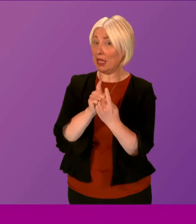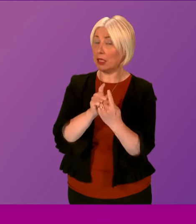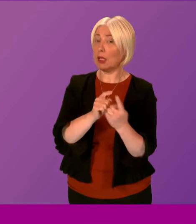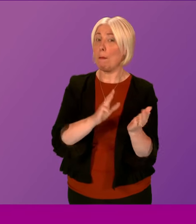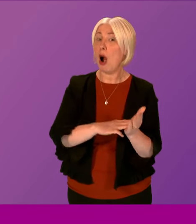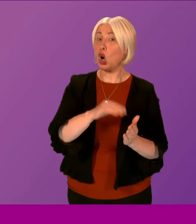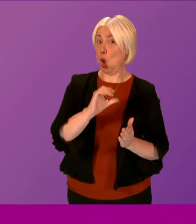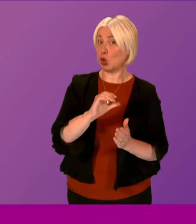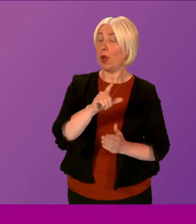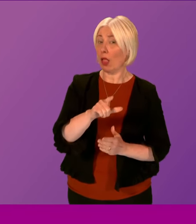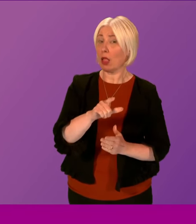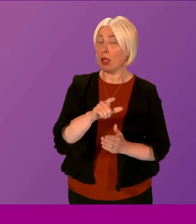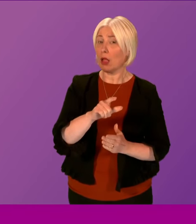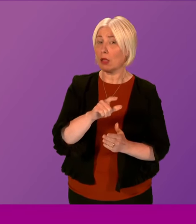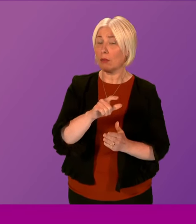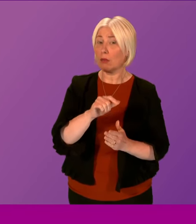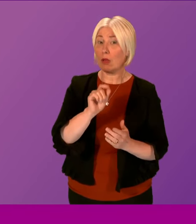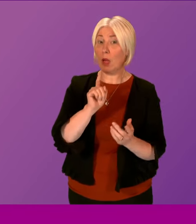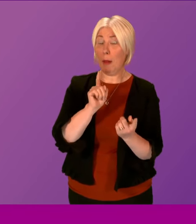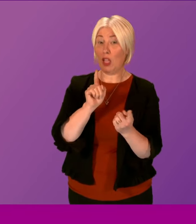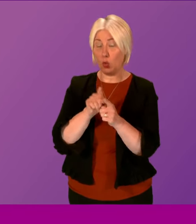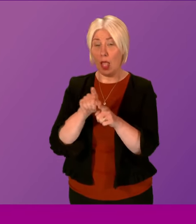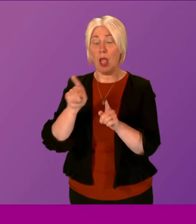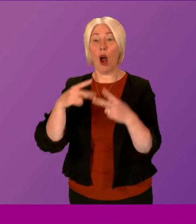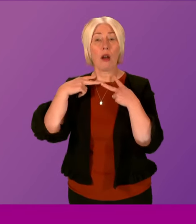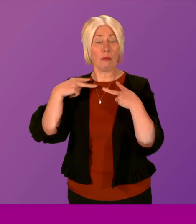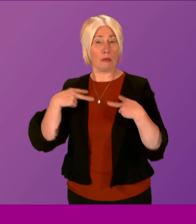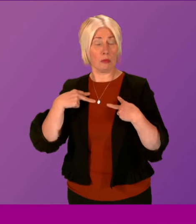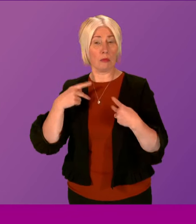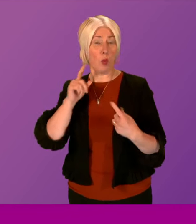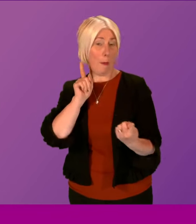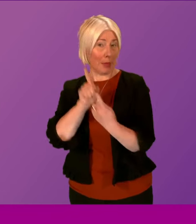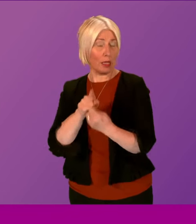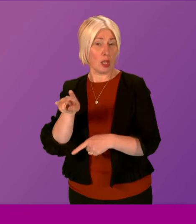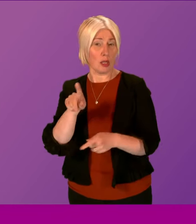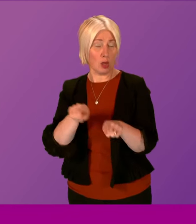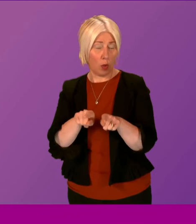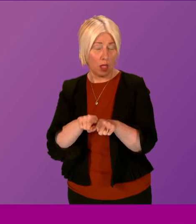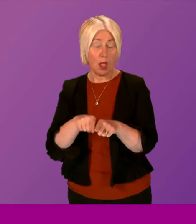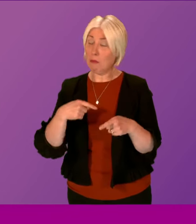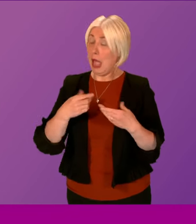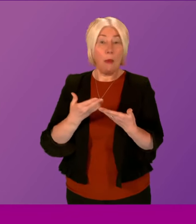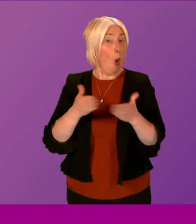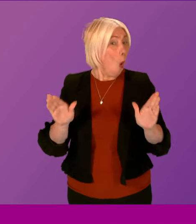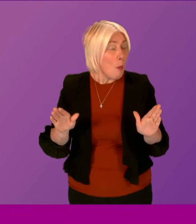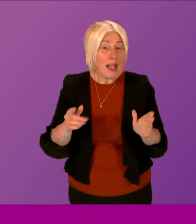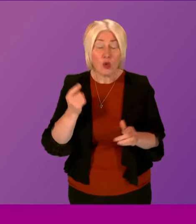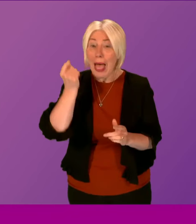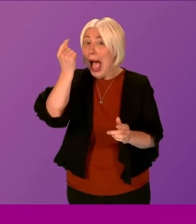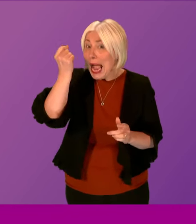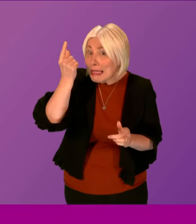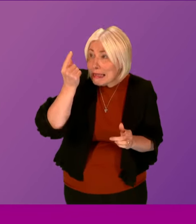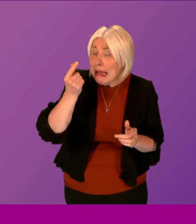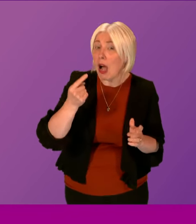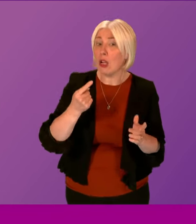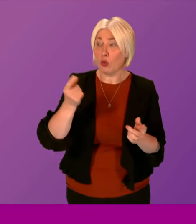Caldwell, I will meet with her legal representative. And I am very open to the suggestion, to the idea, to the